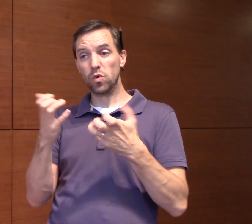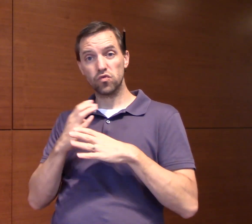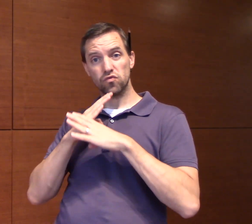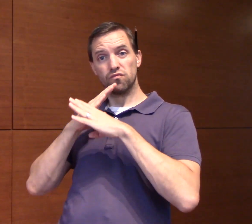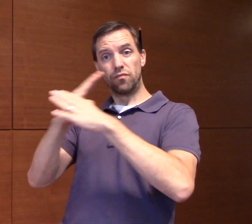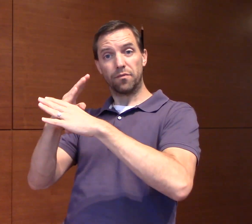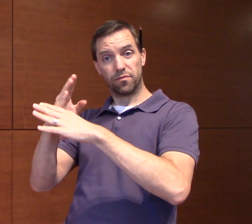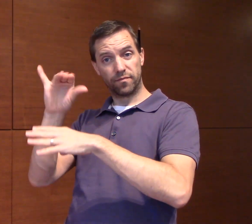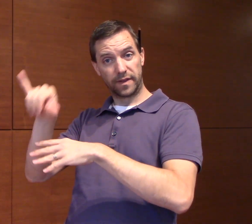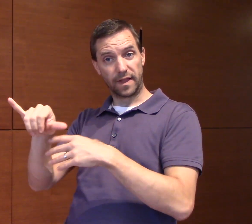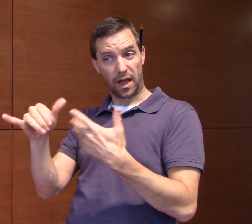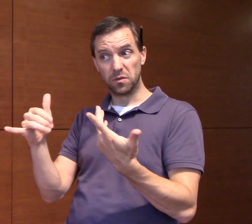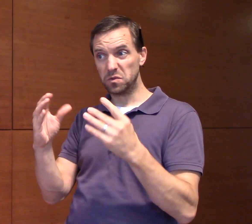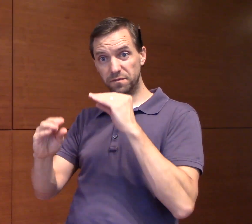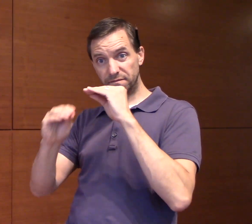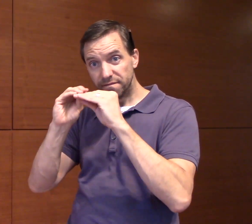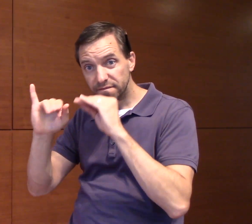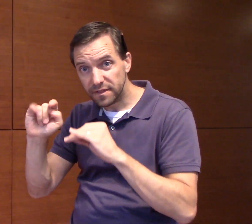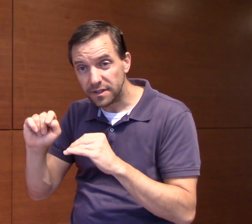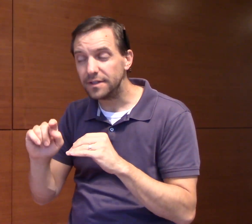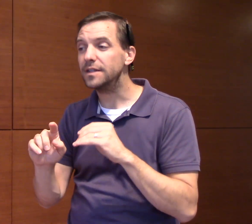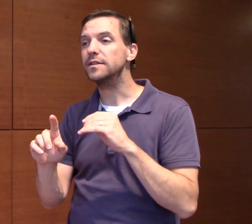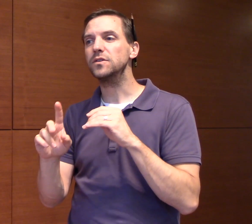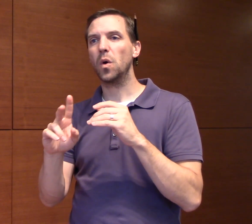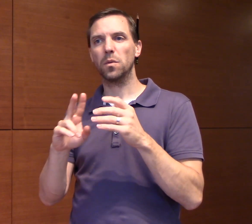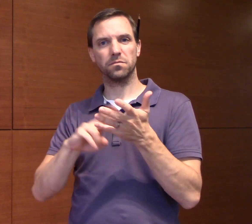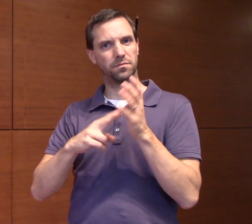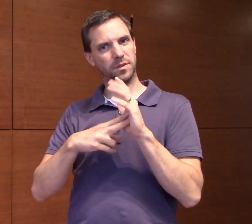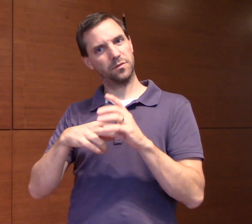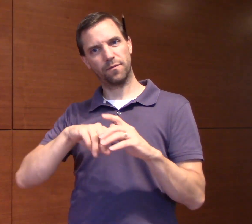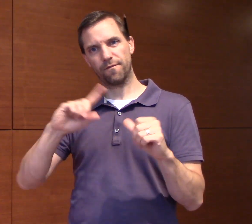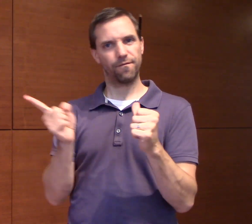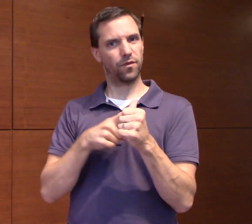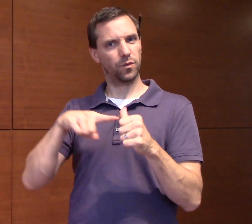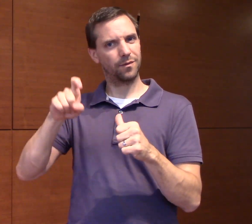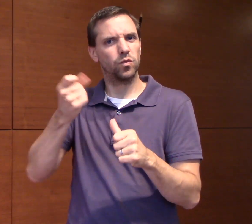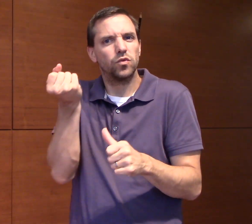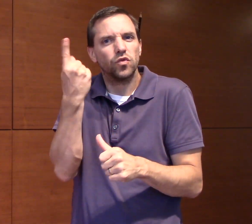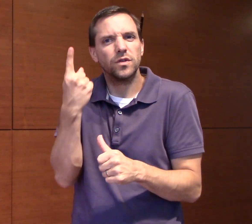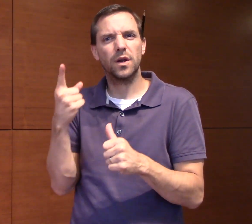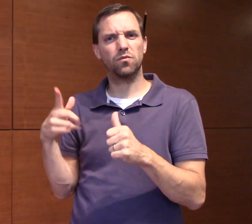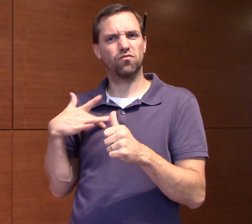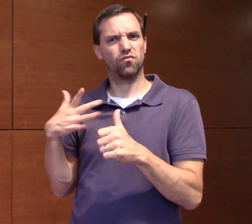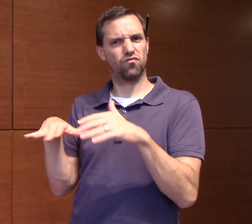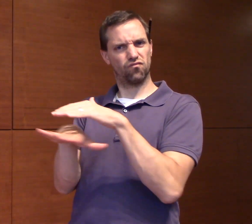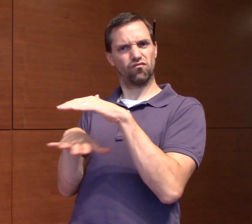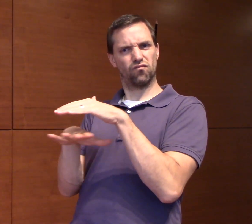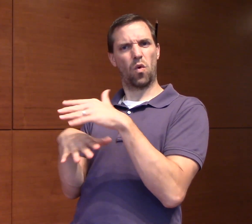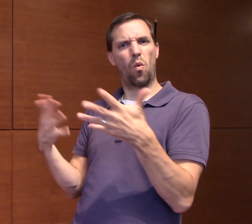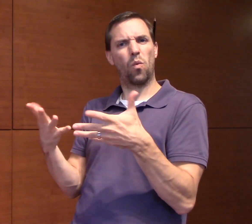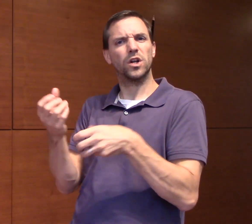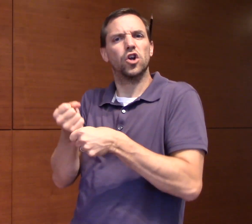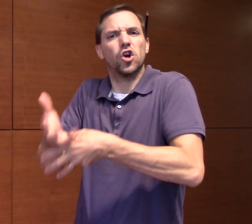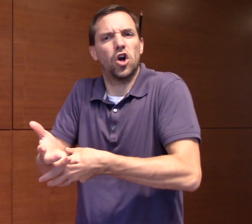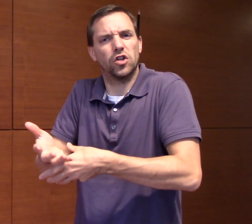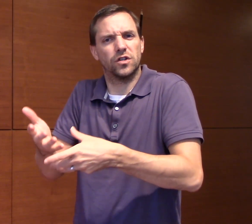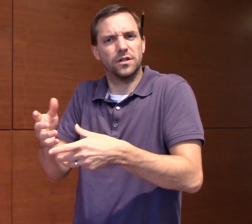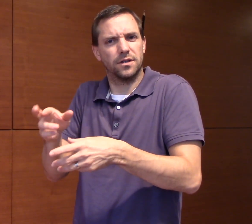struggle in executive function. And so, we would like to prevent that from happening and to fix it. And so, in order to do that, first we have to